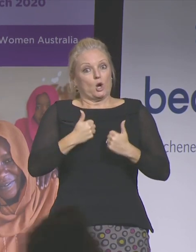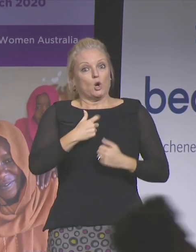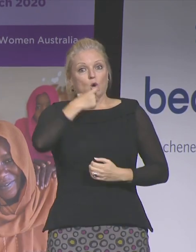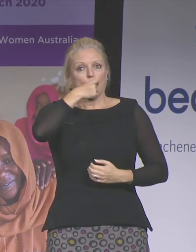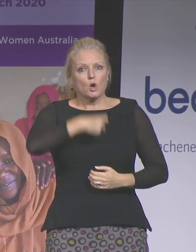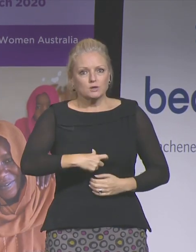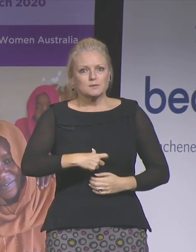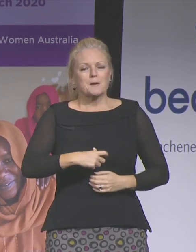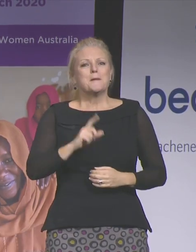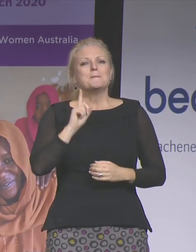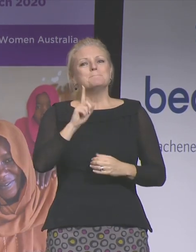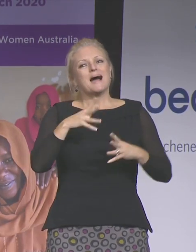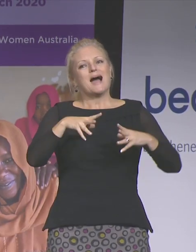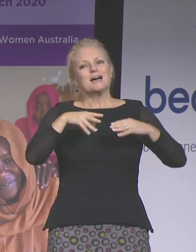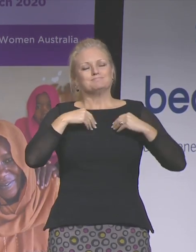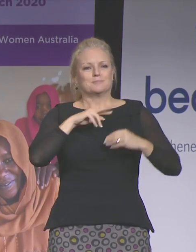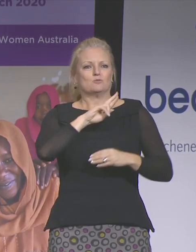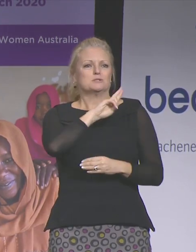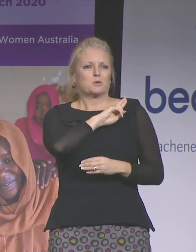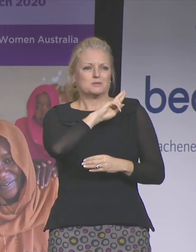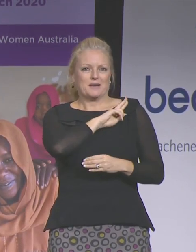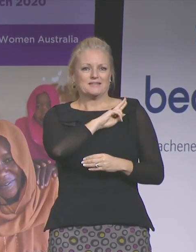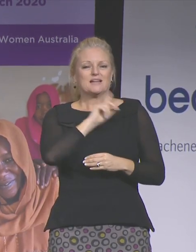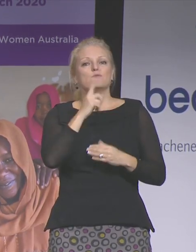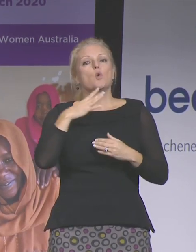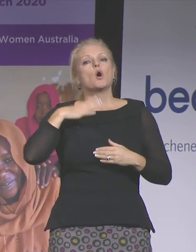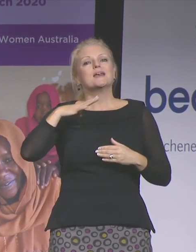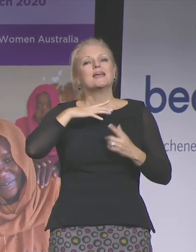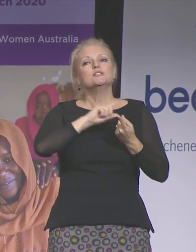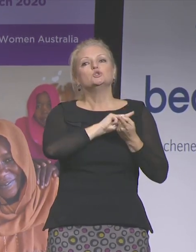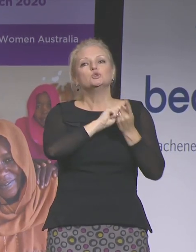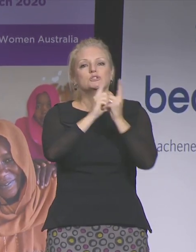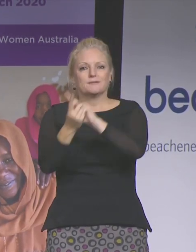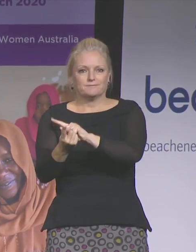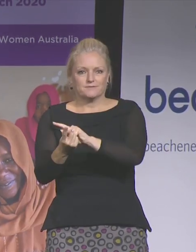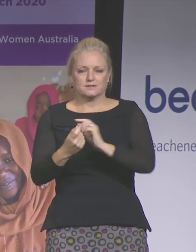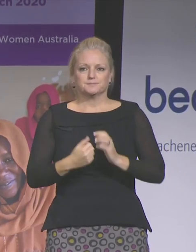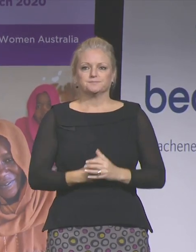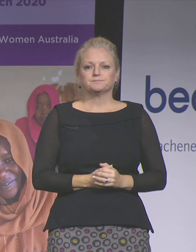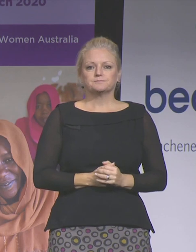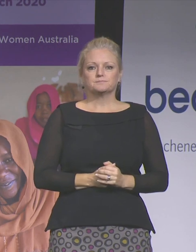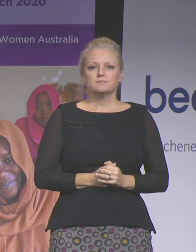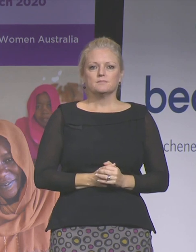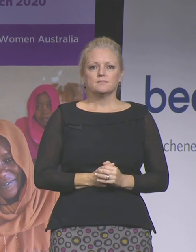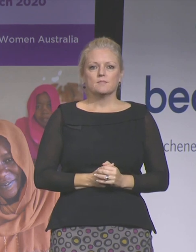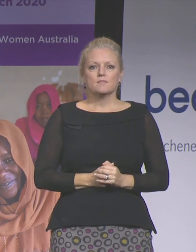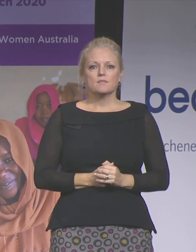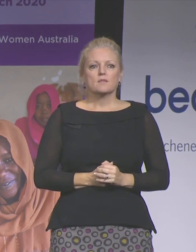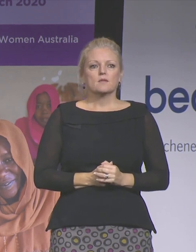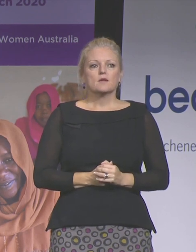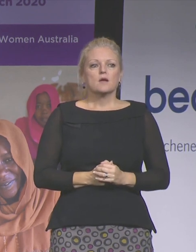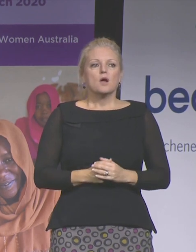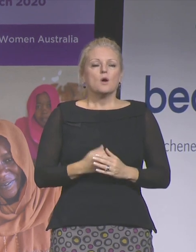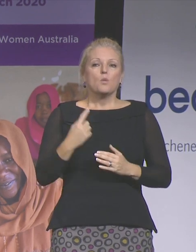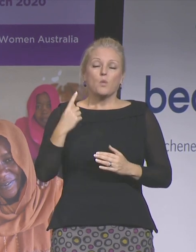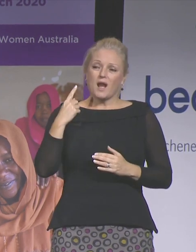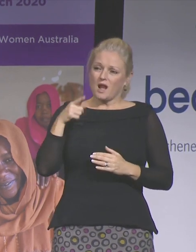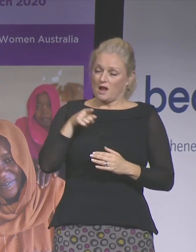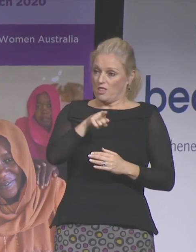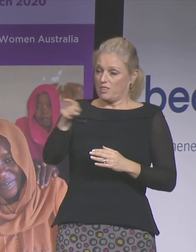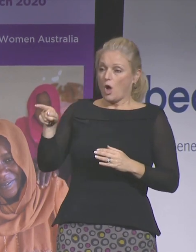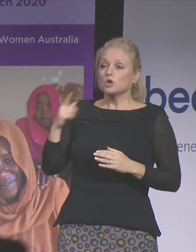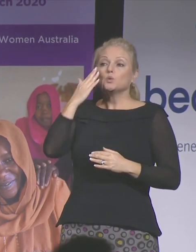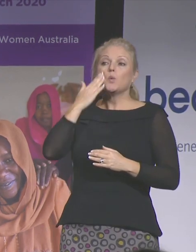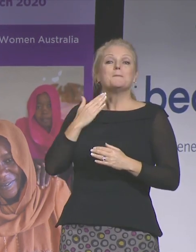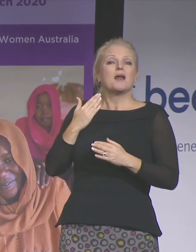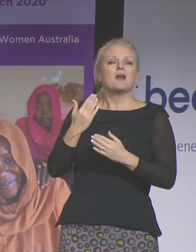of what needs to shift with gentle hands. And listening to those women's stories in the refugee camp,